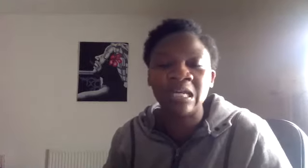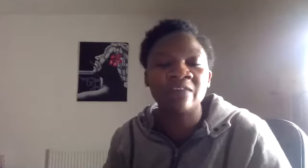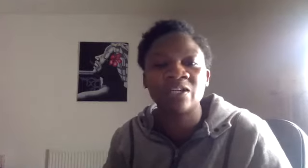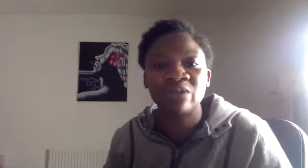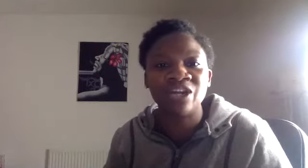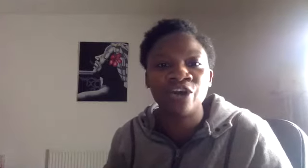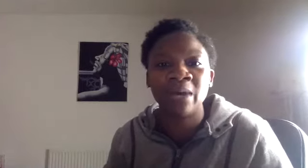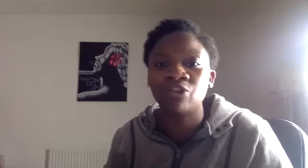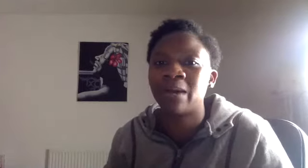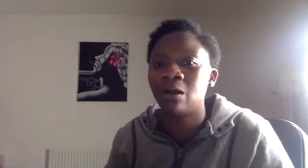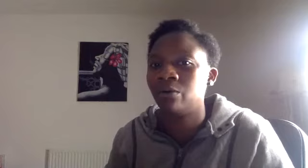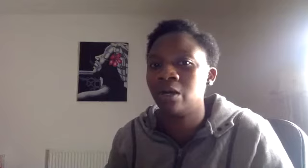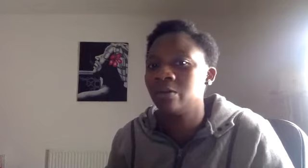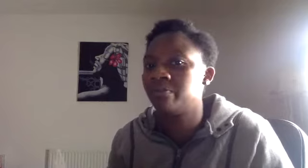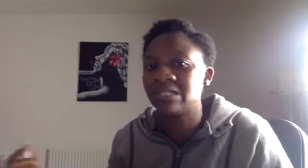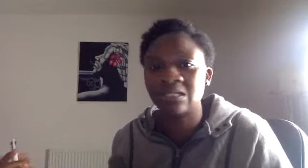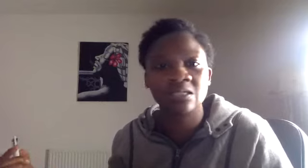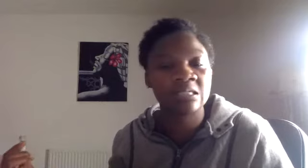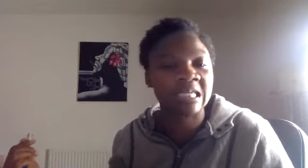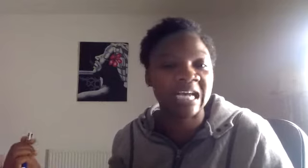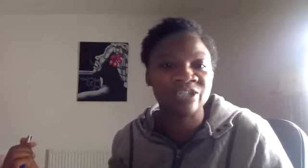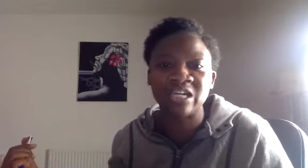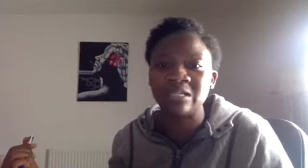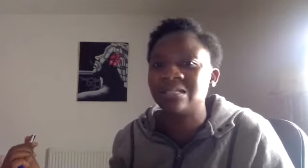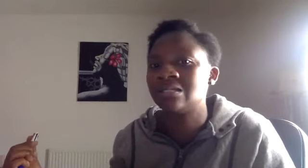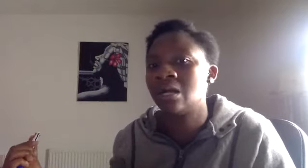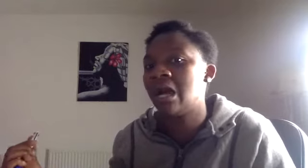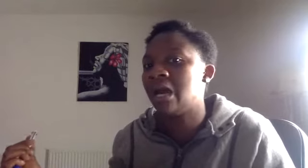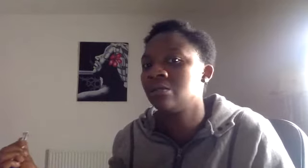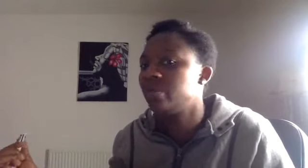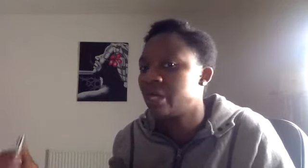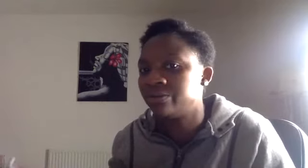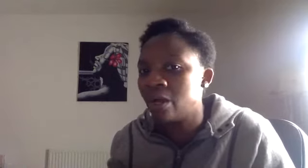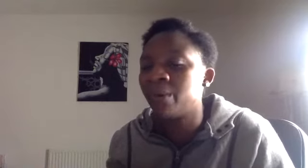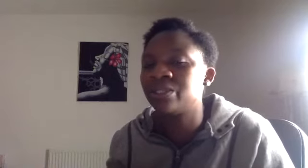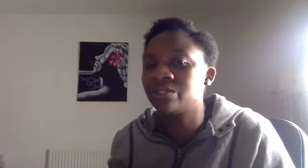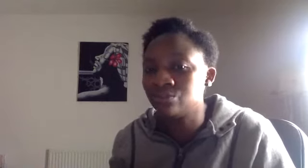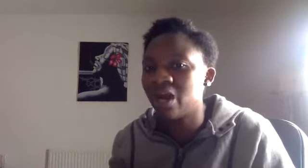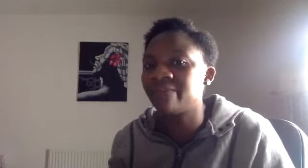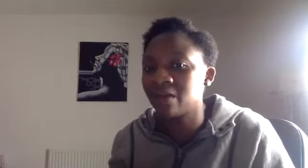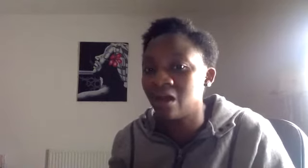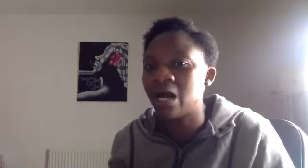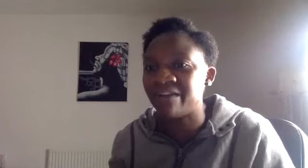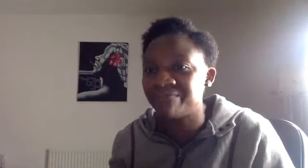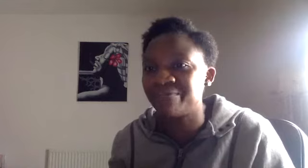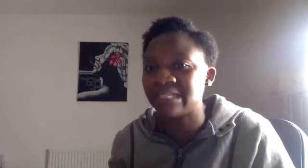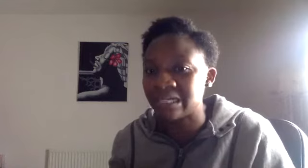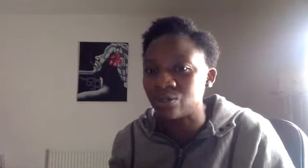of us really know much about the pistons, the engines? We don't, but we still drive the car every single